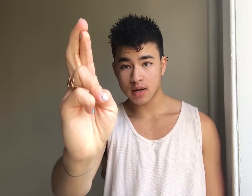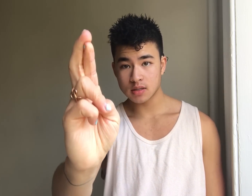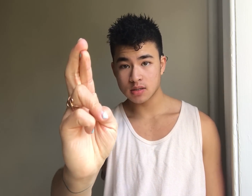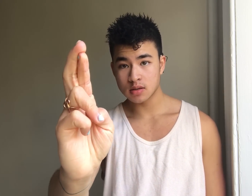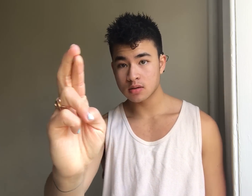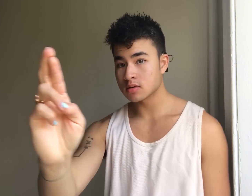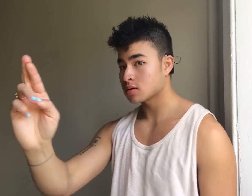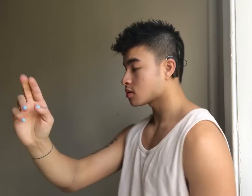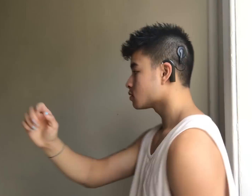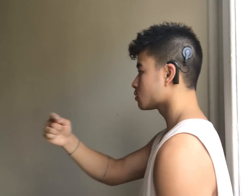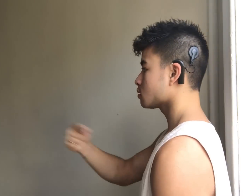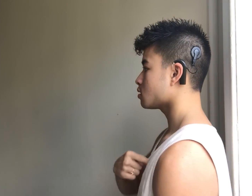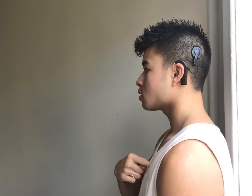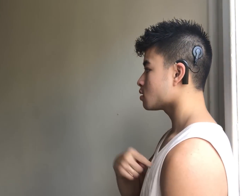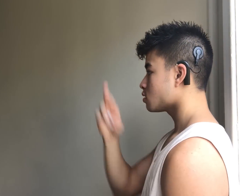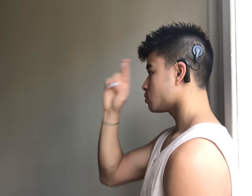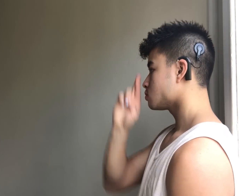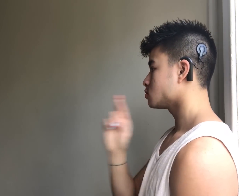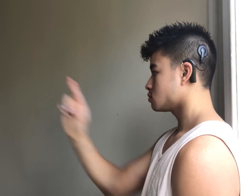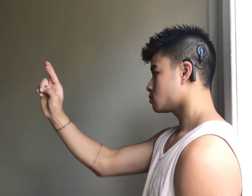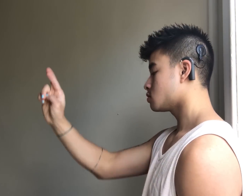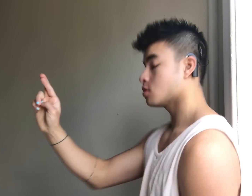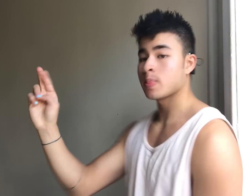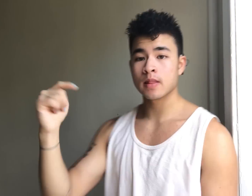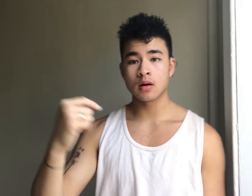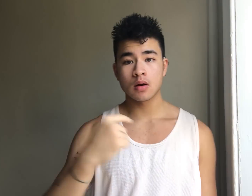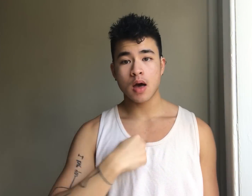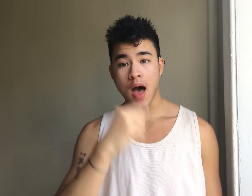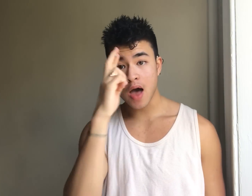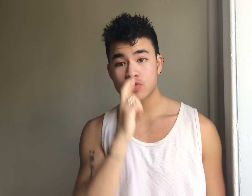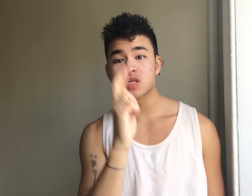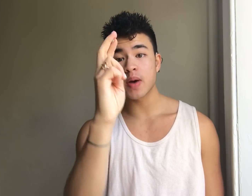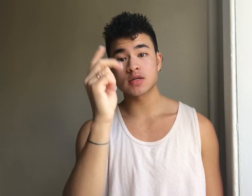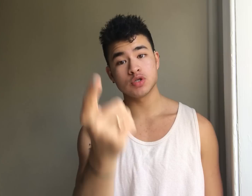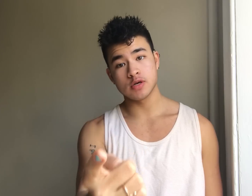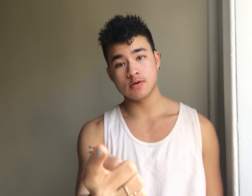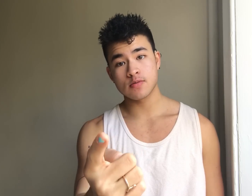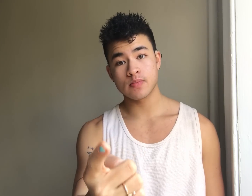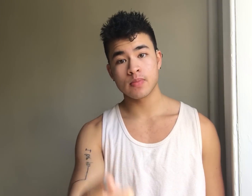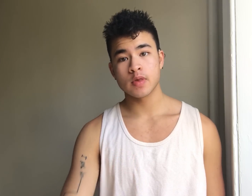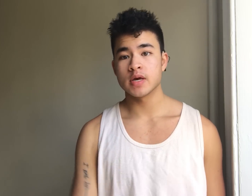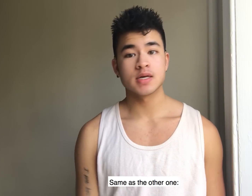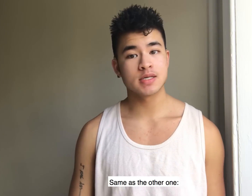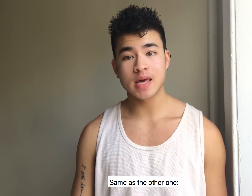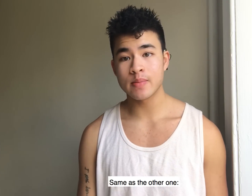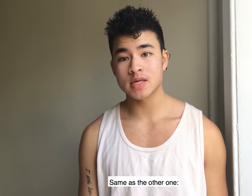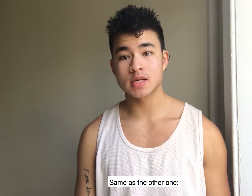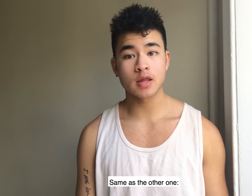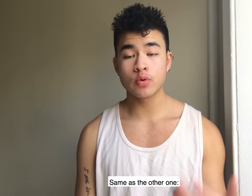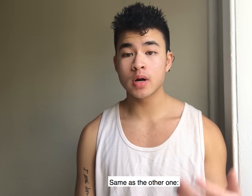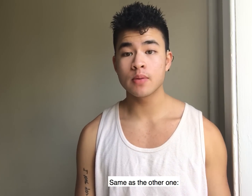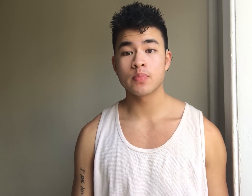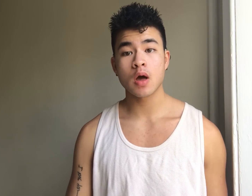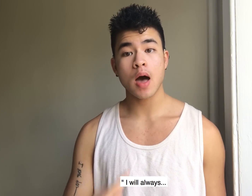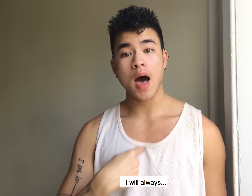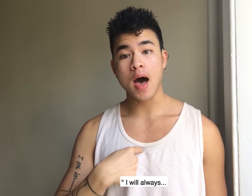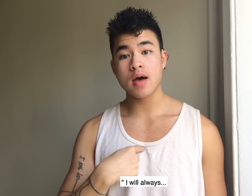I respect you same as the other one I